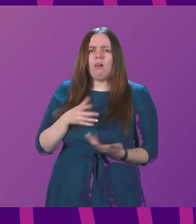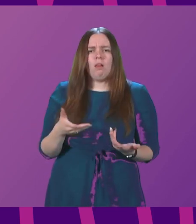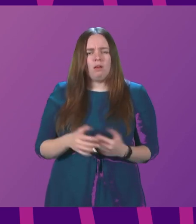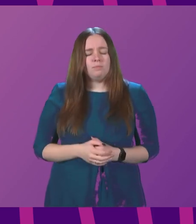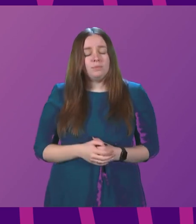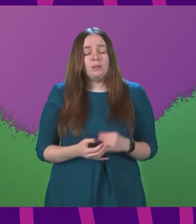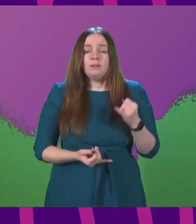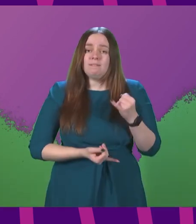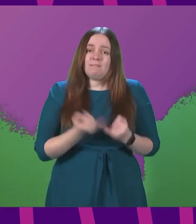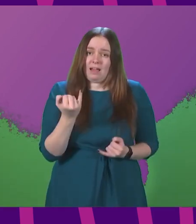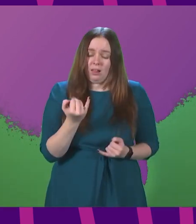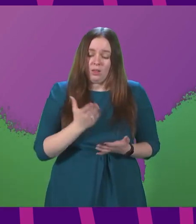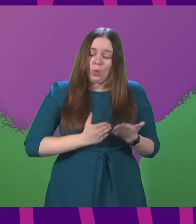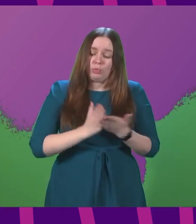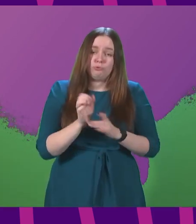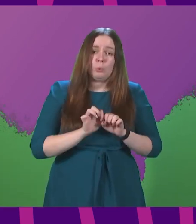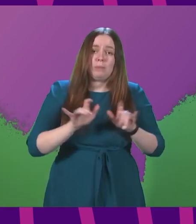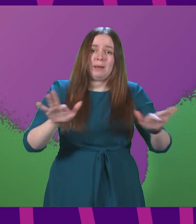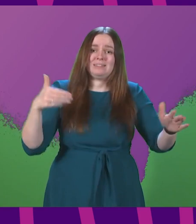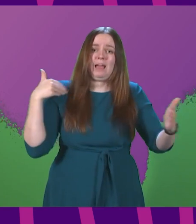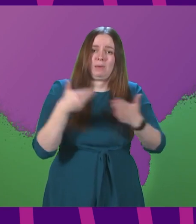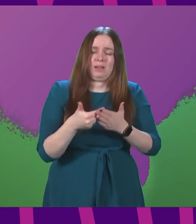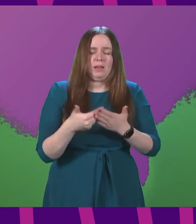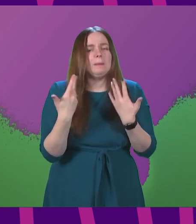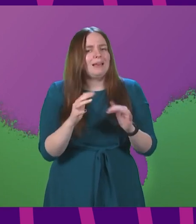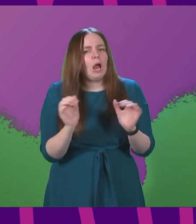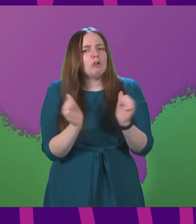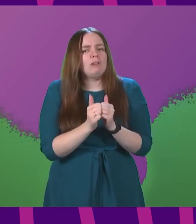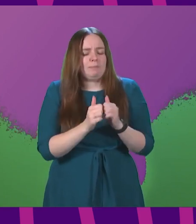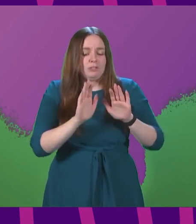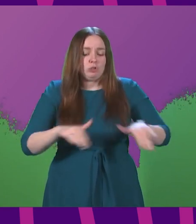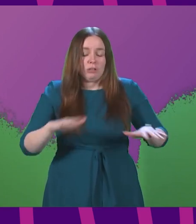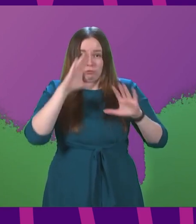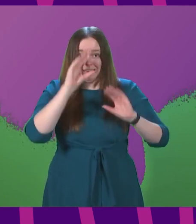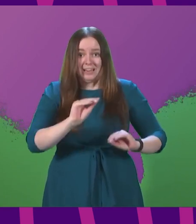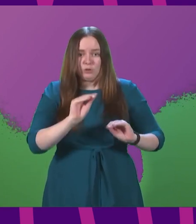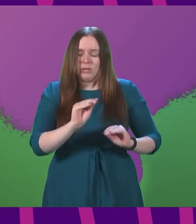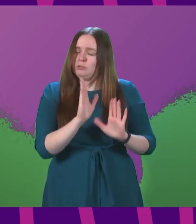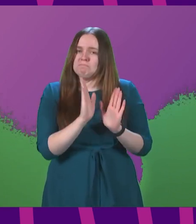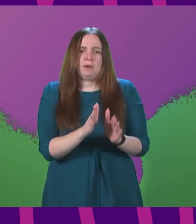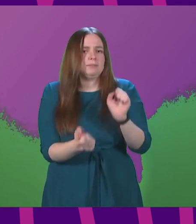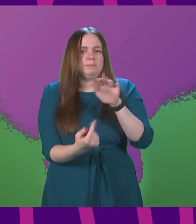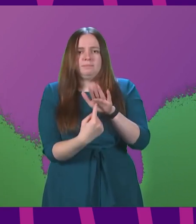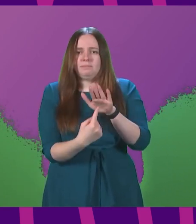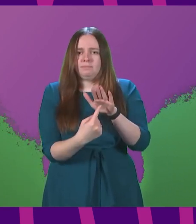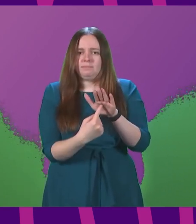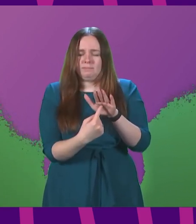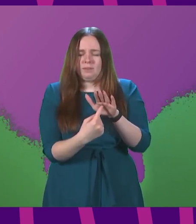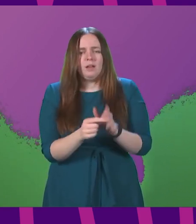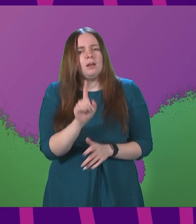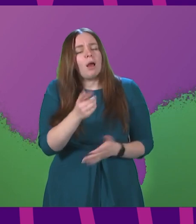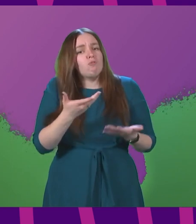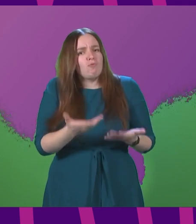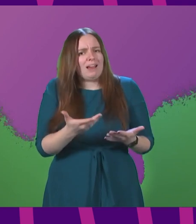Finally, throughout this pandemic, there has been agreement that children's education must come first. But right now,